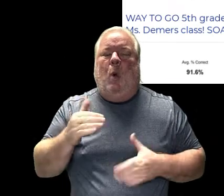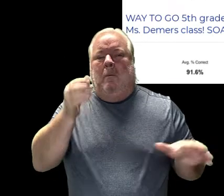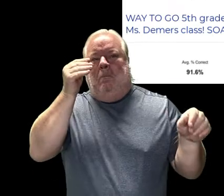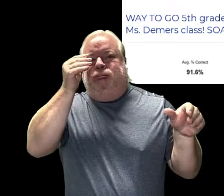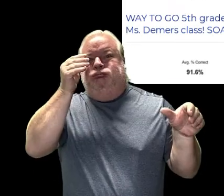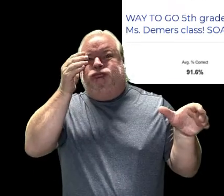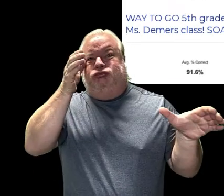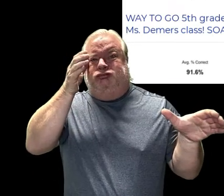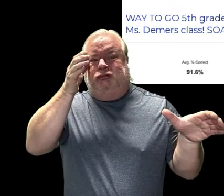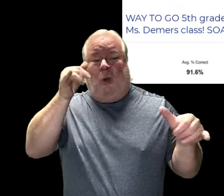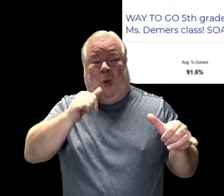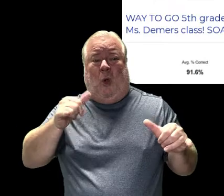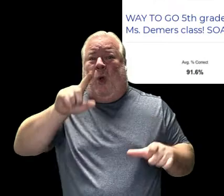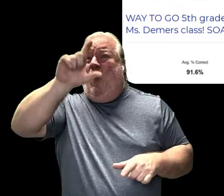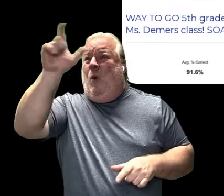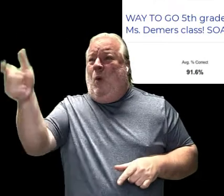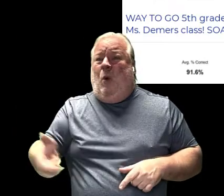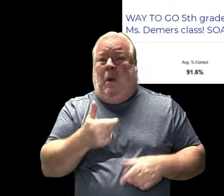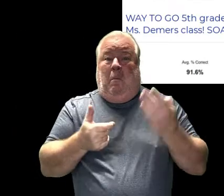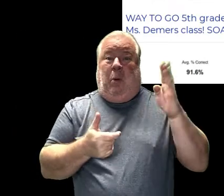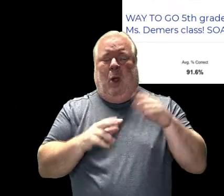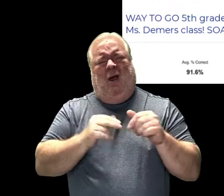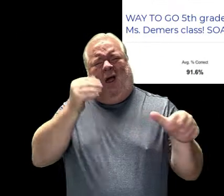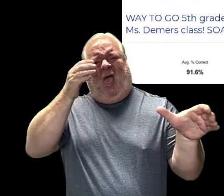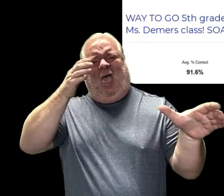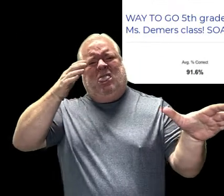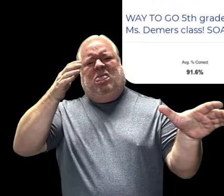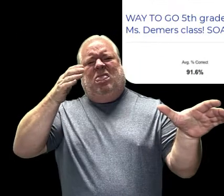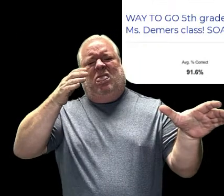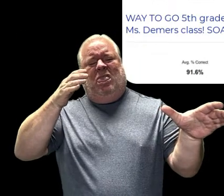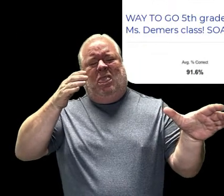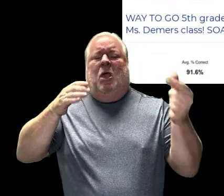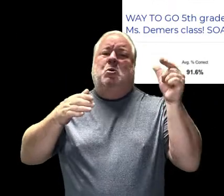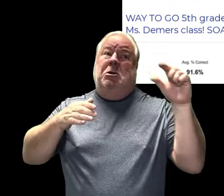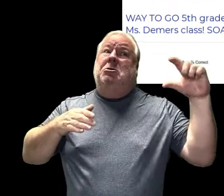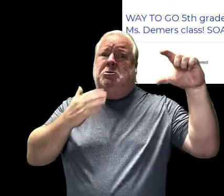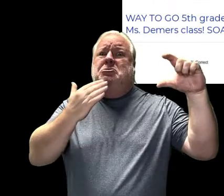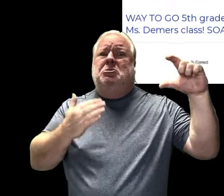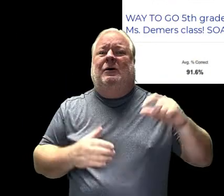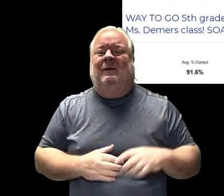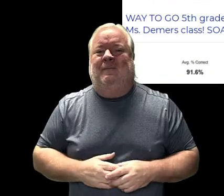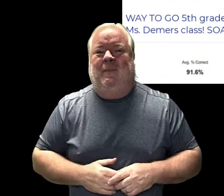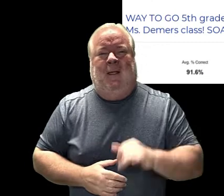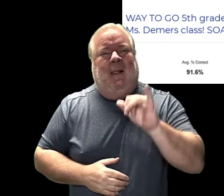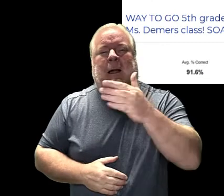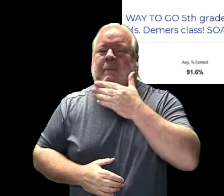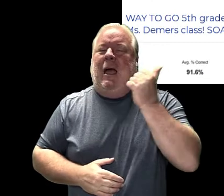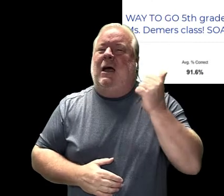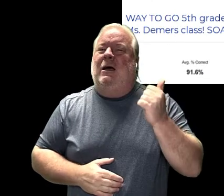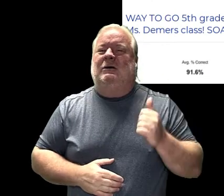Lepidopterist. know this donut is a beautiful blue with some green